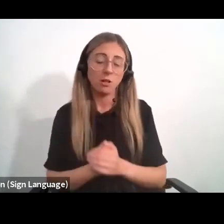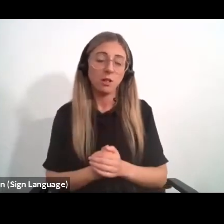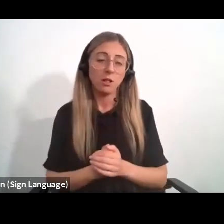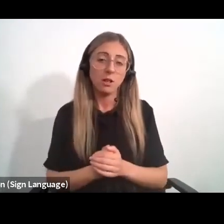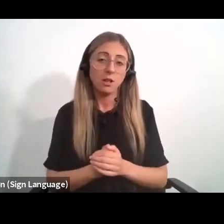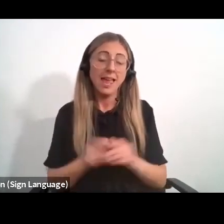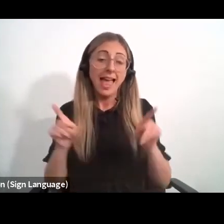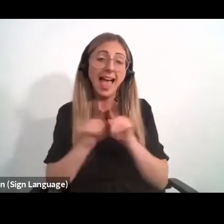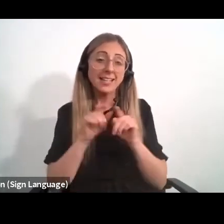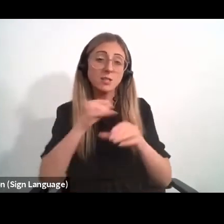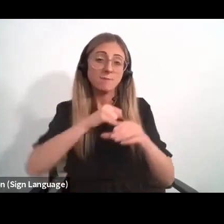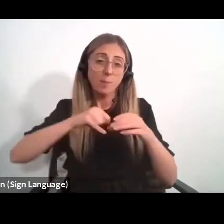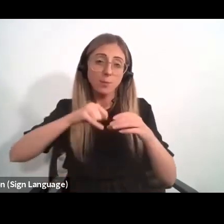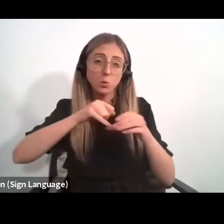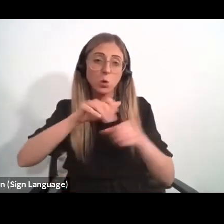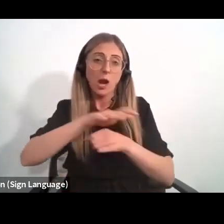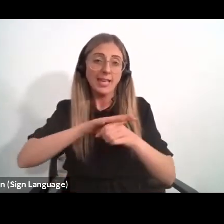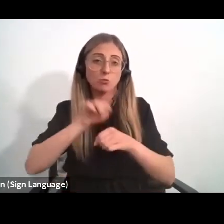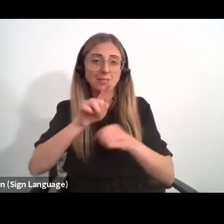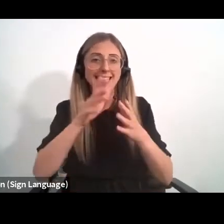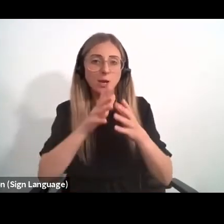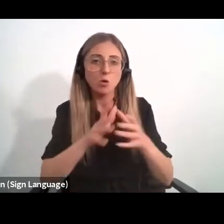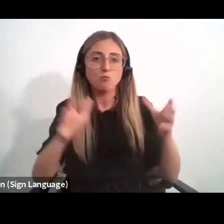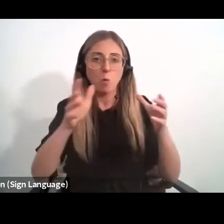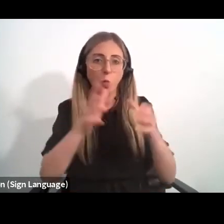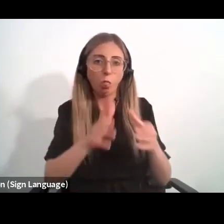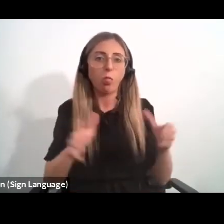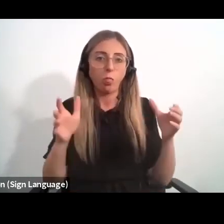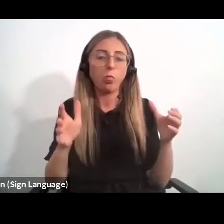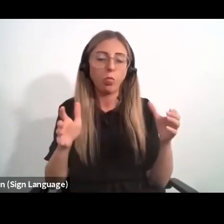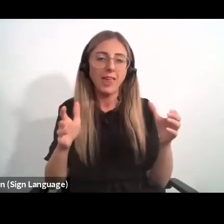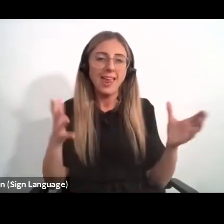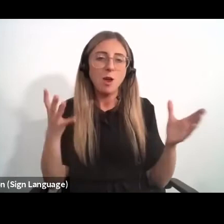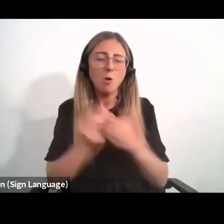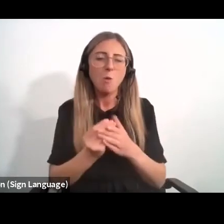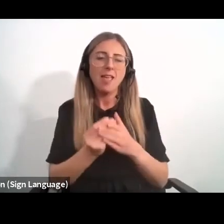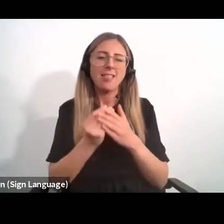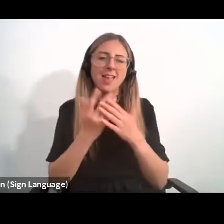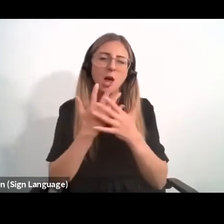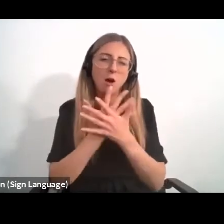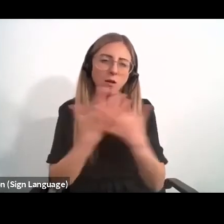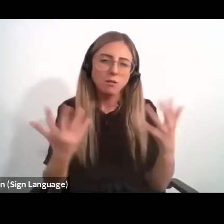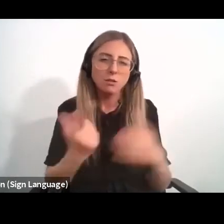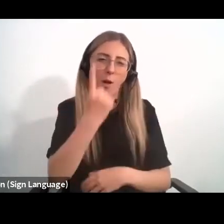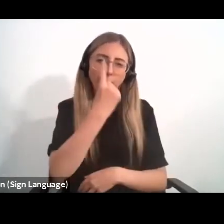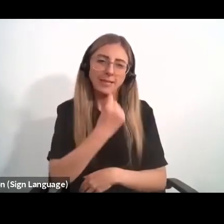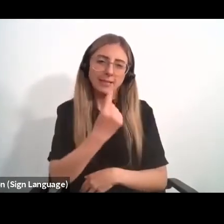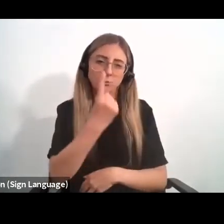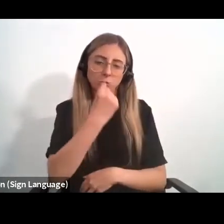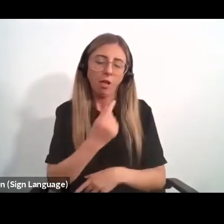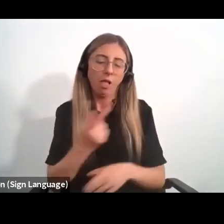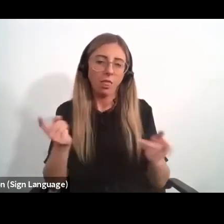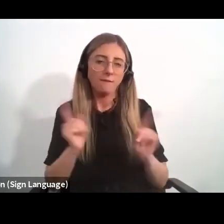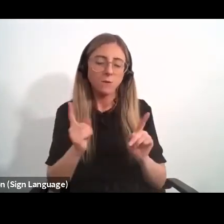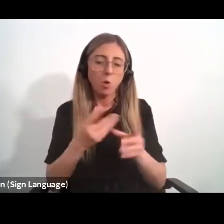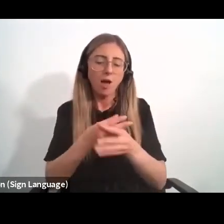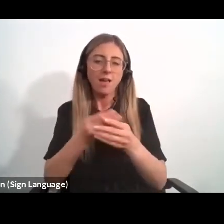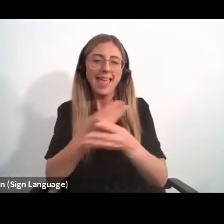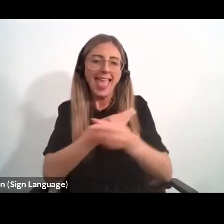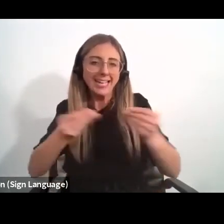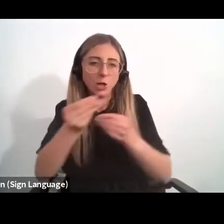pharmaceutical industries, which are growth industries in Africa, with tremendous potential for economic transformation.